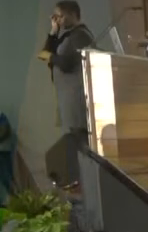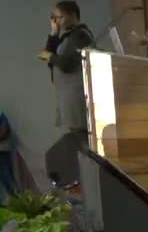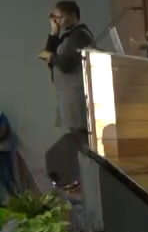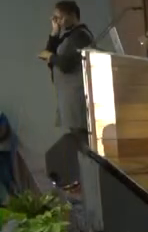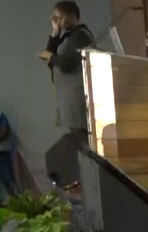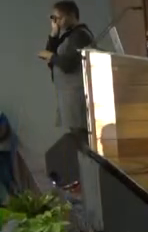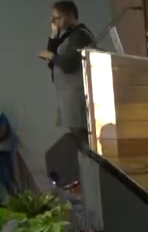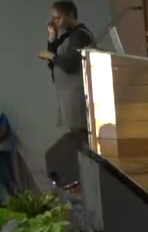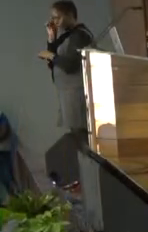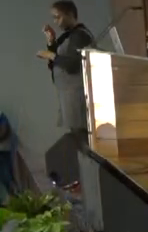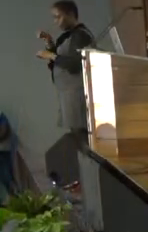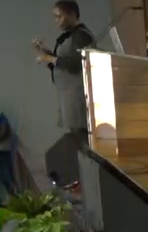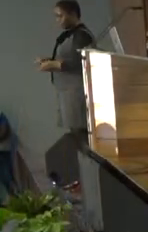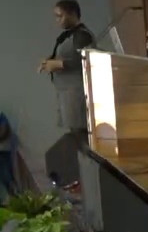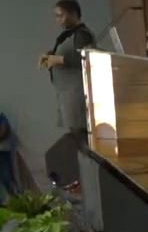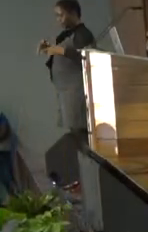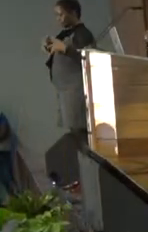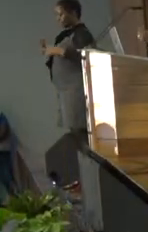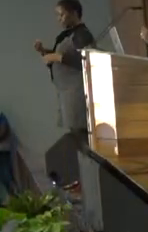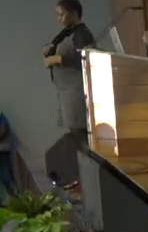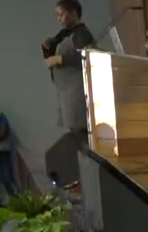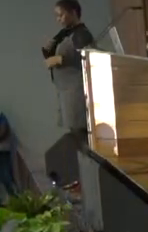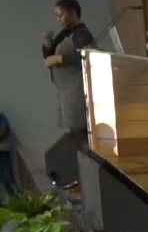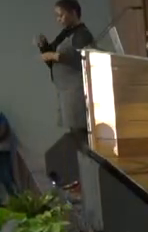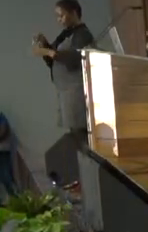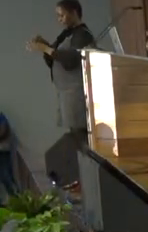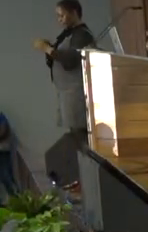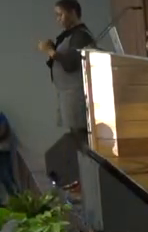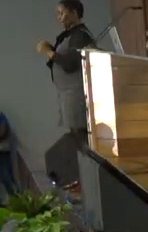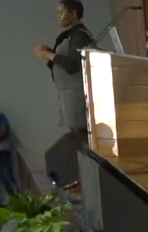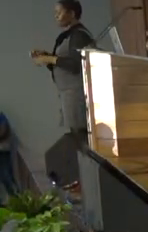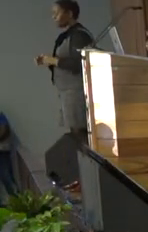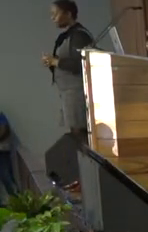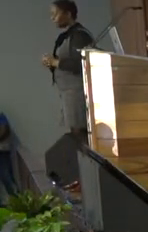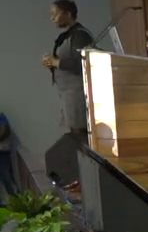lived by the young people you are imparting knowledge to.